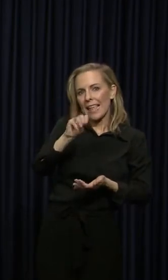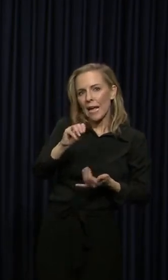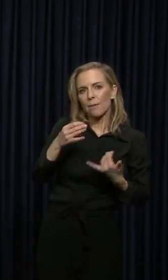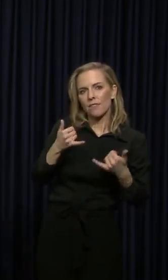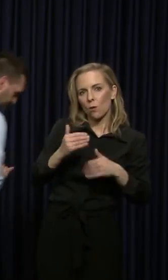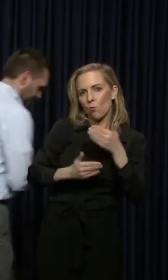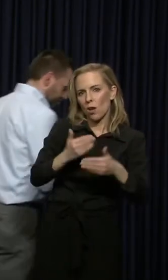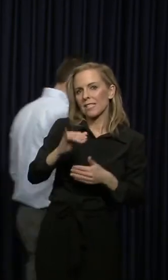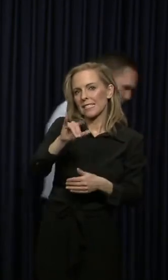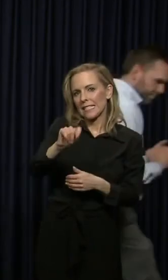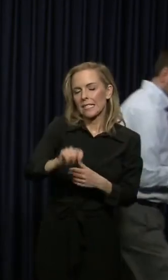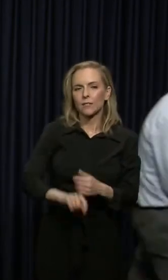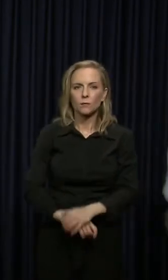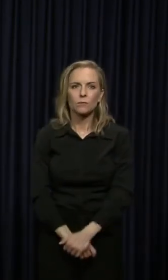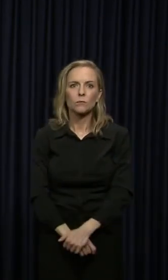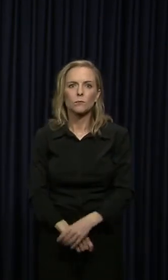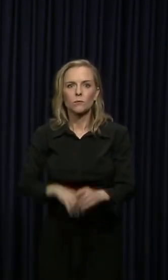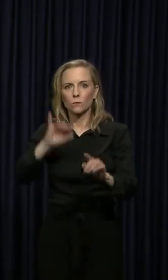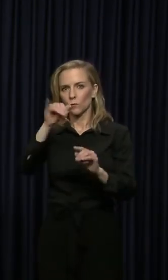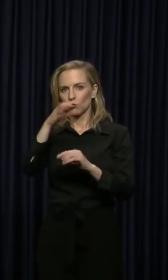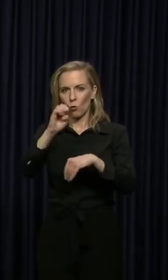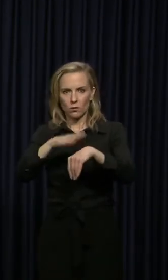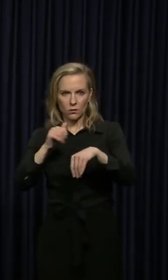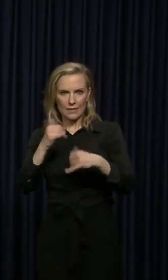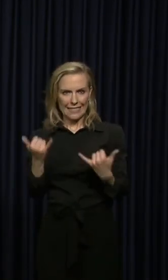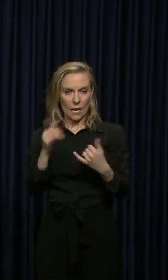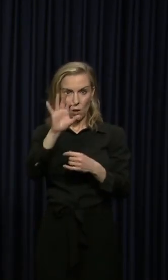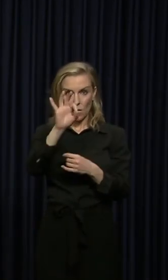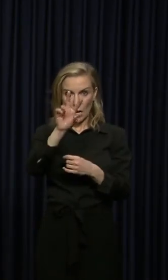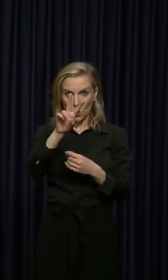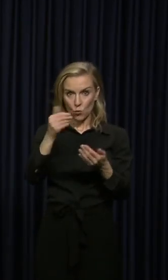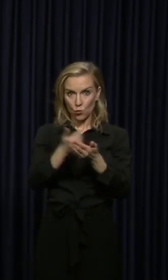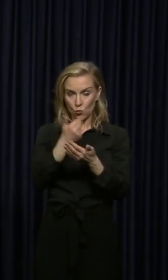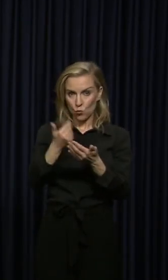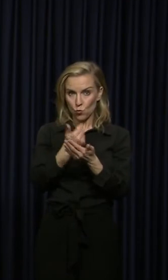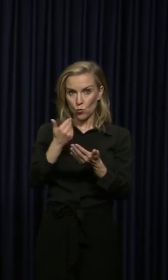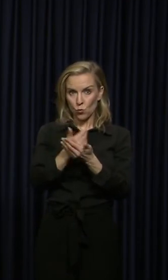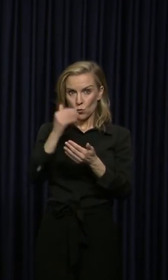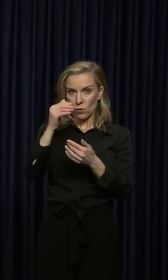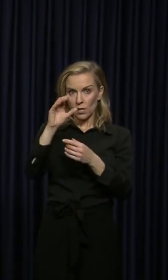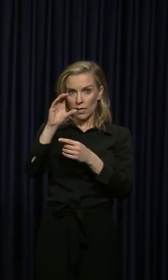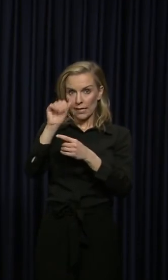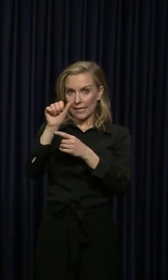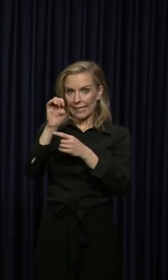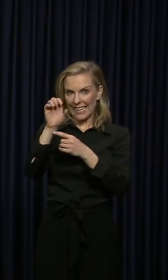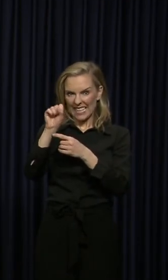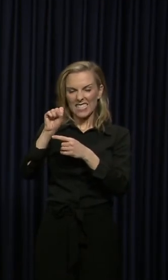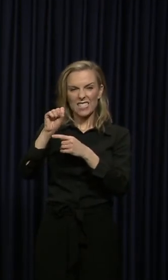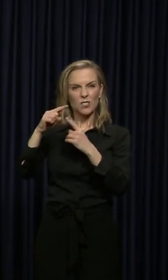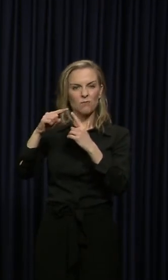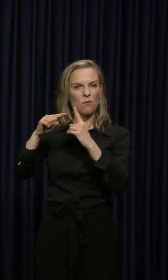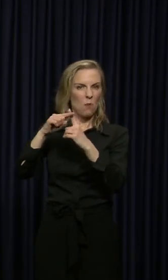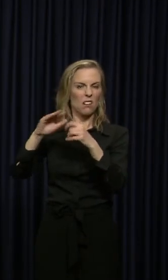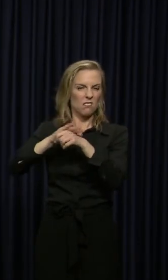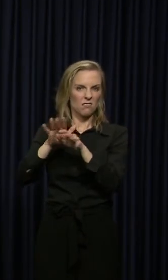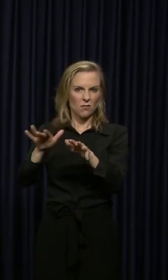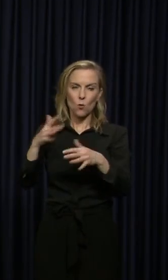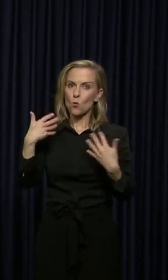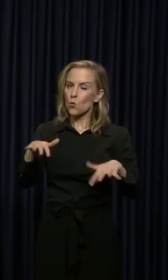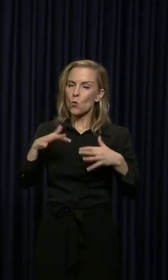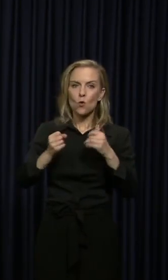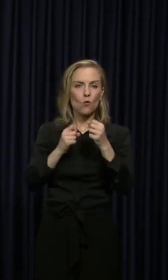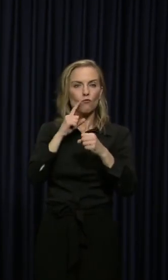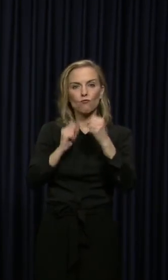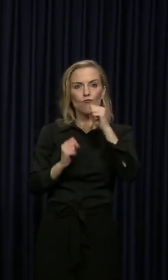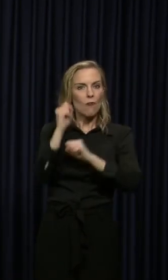Thanks Josh. Joe. So there are 92 new cases today. That's that's nearly double of the previous that we've